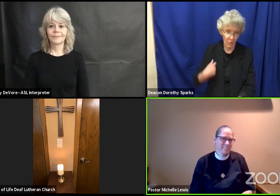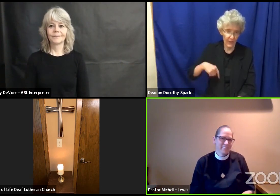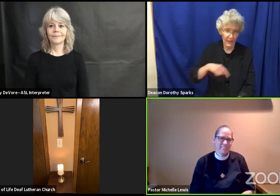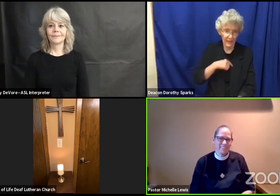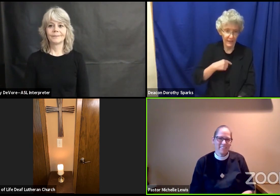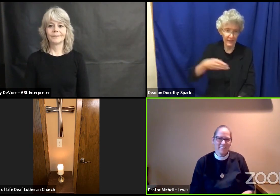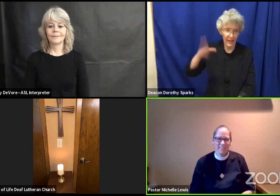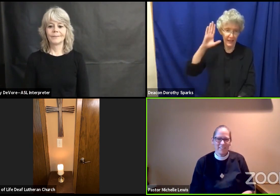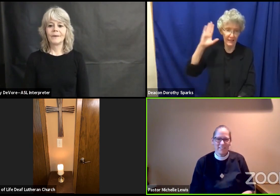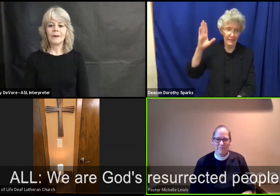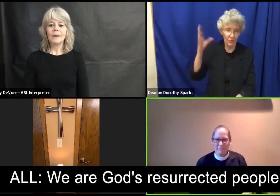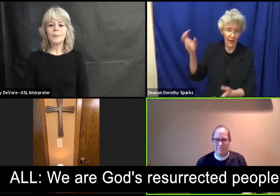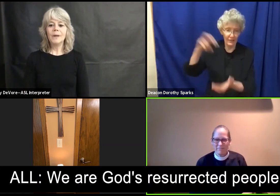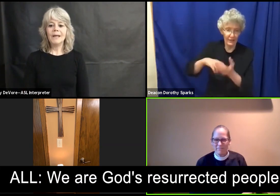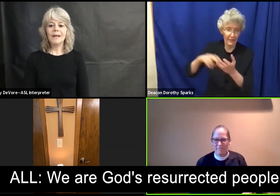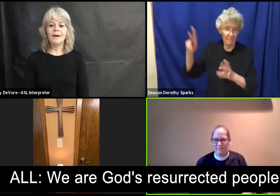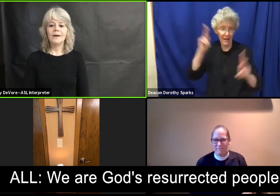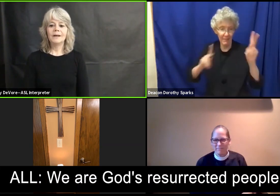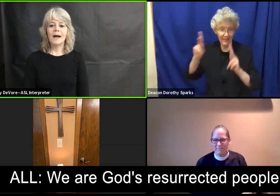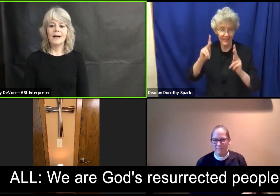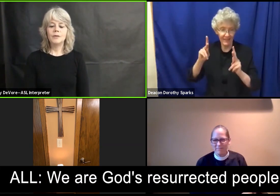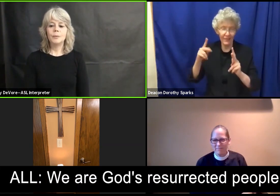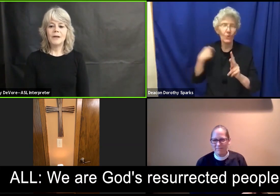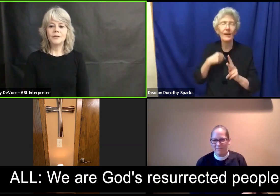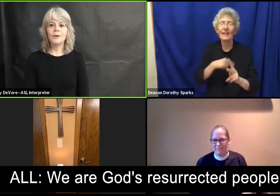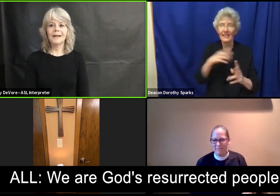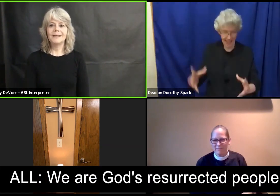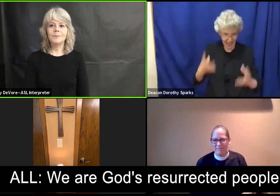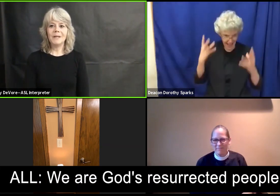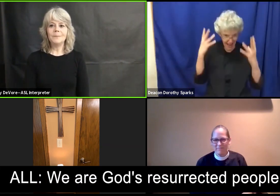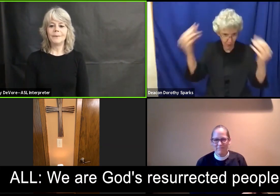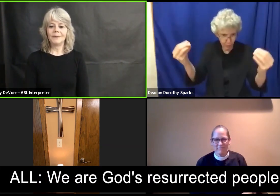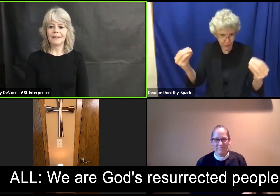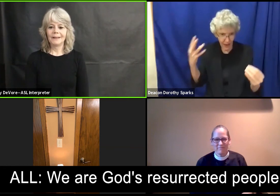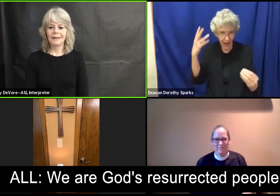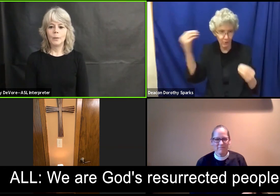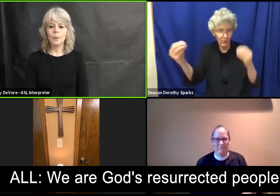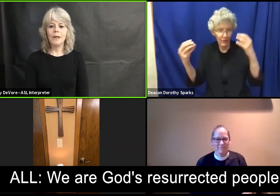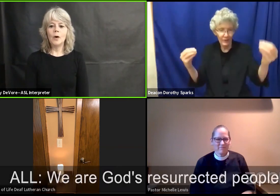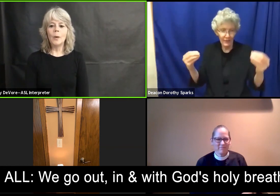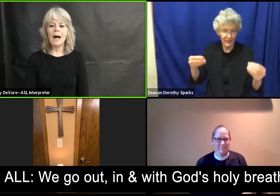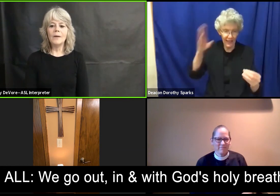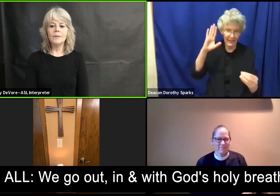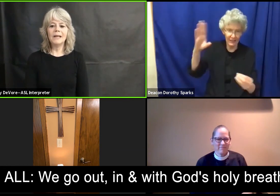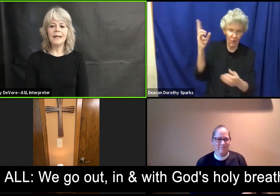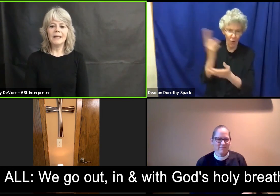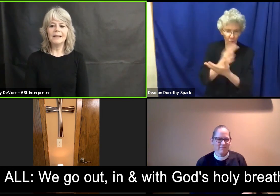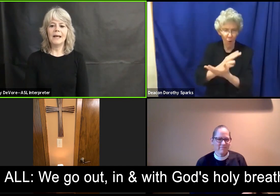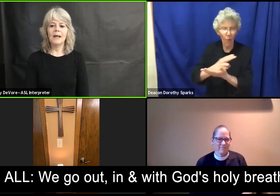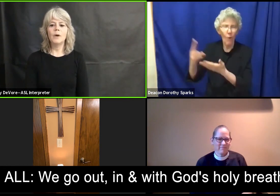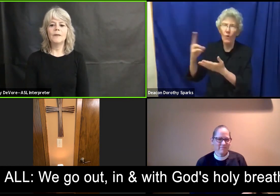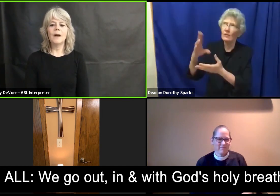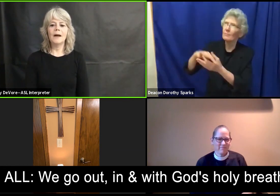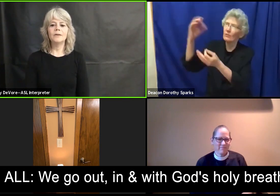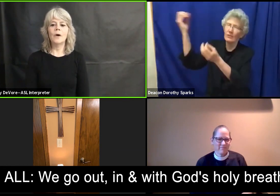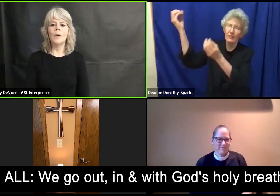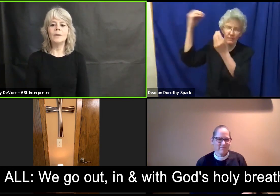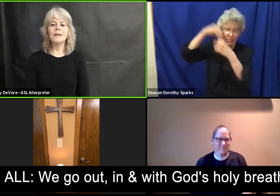we are God's resurrected people we go out in and with God's holy